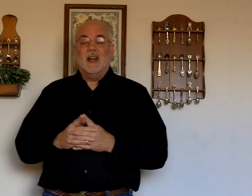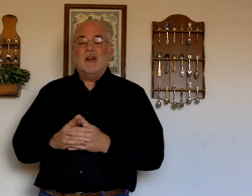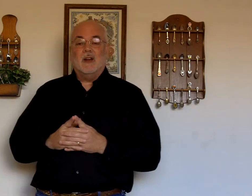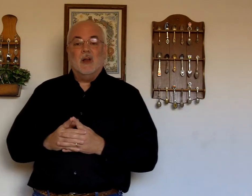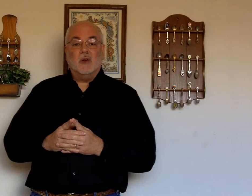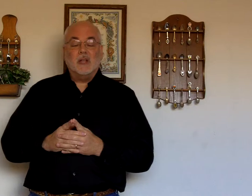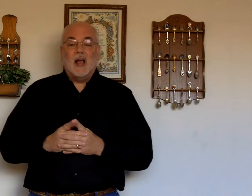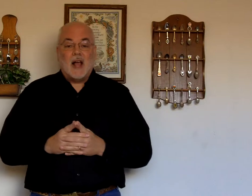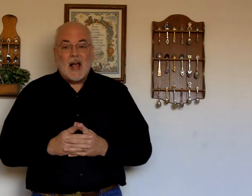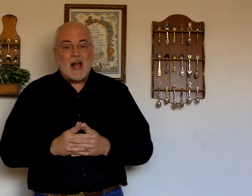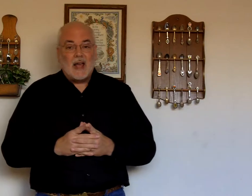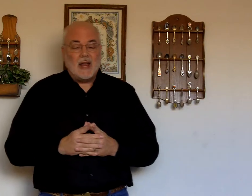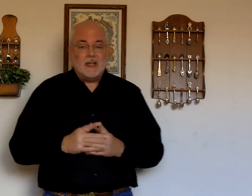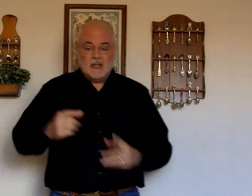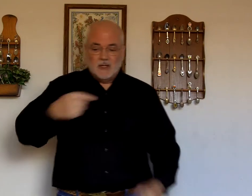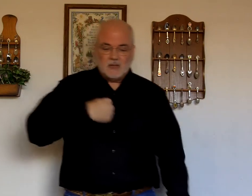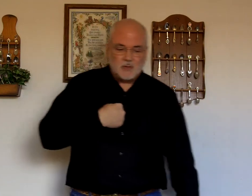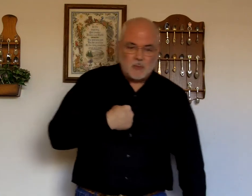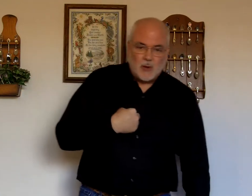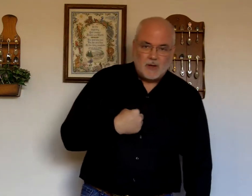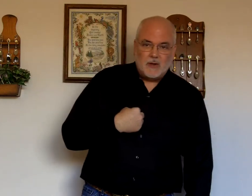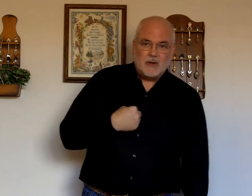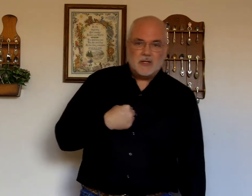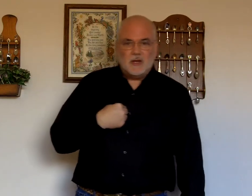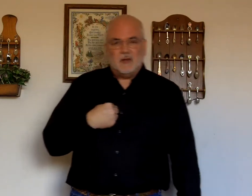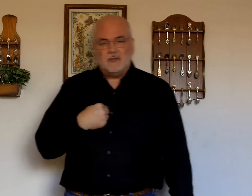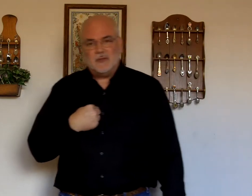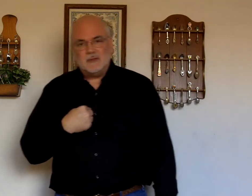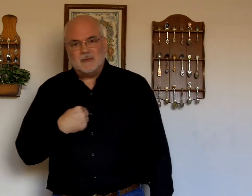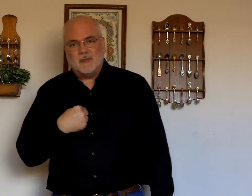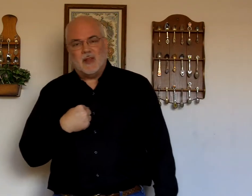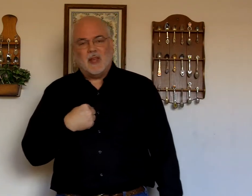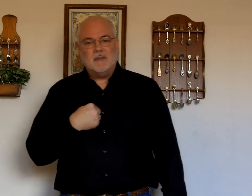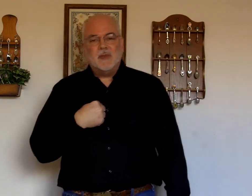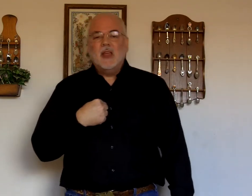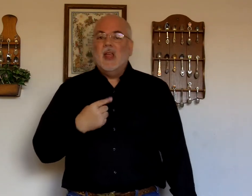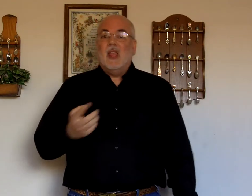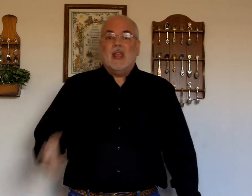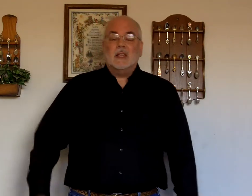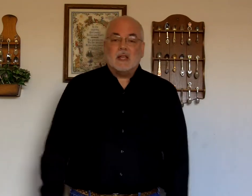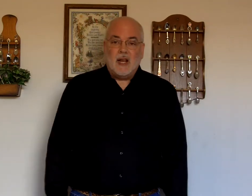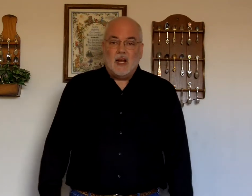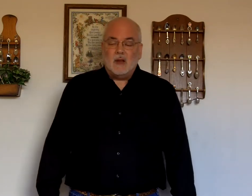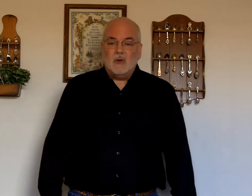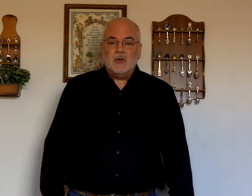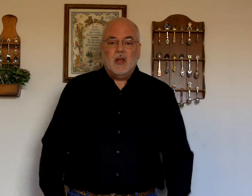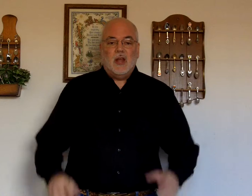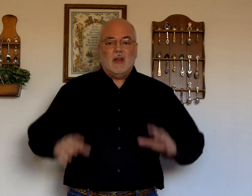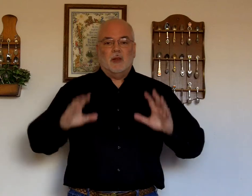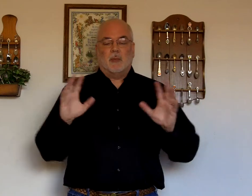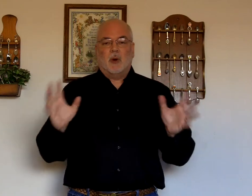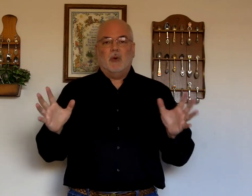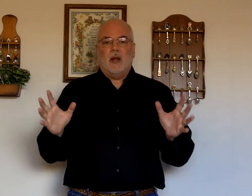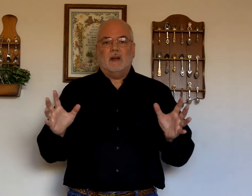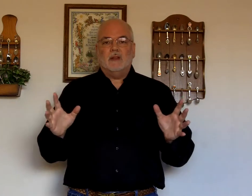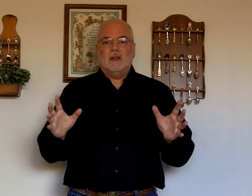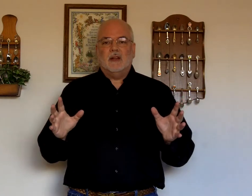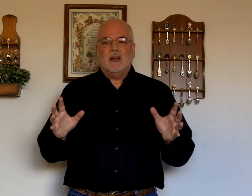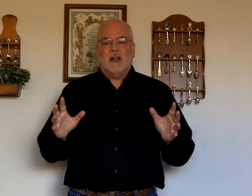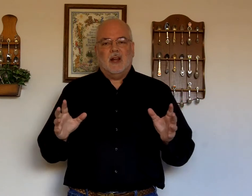here it goes. I. Just point to yourself, okay? In sign language, the pronoun, and